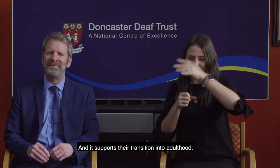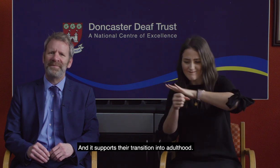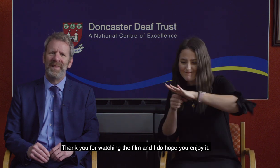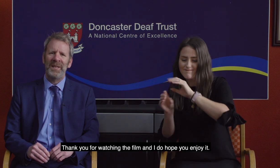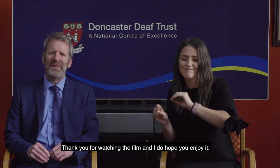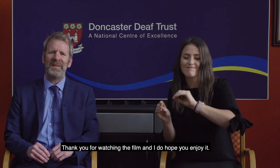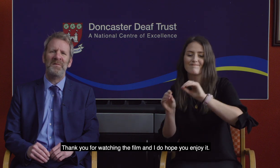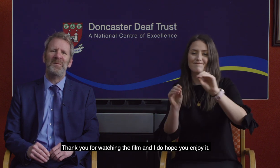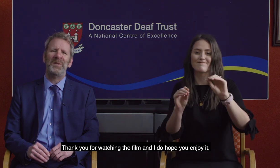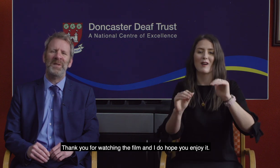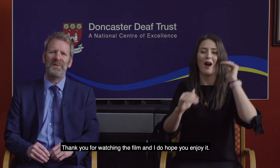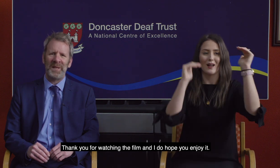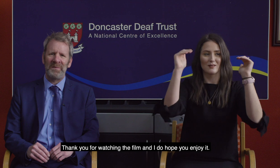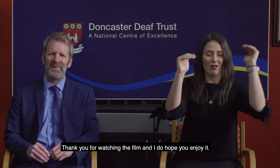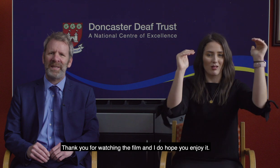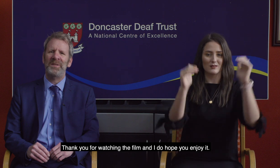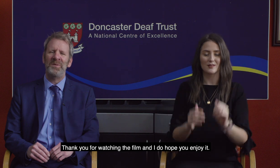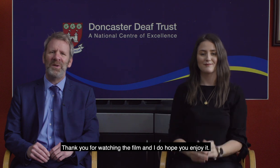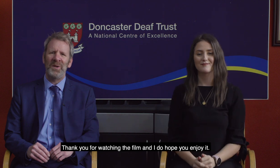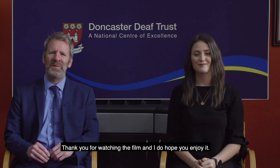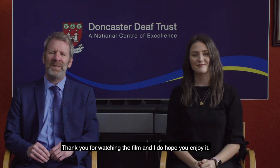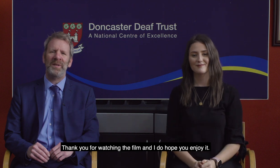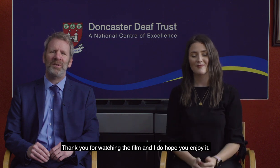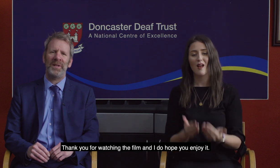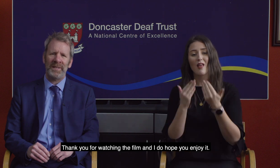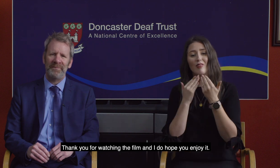Thank you for watching the film and I do hope you enjoy it.